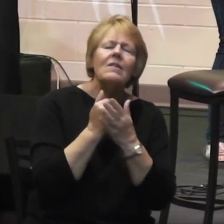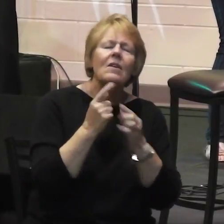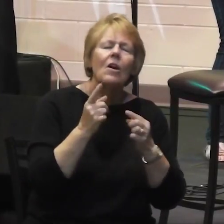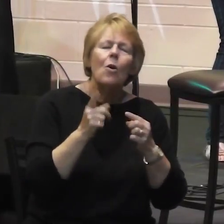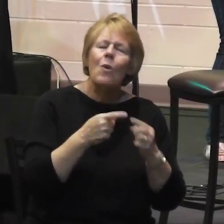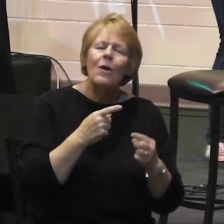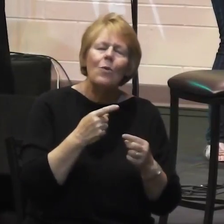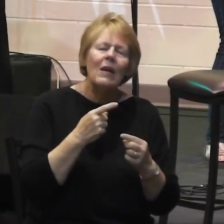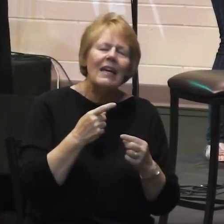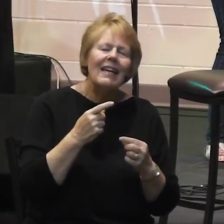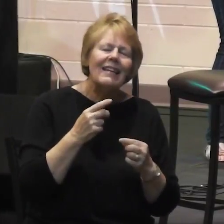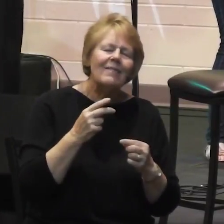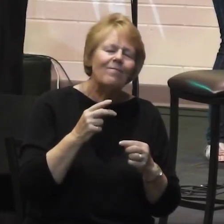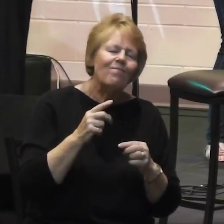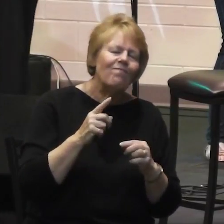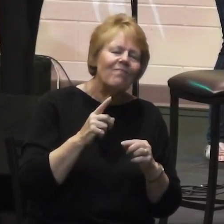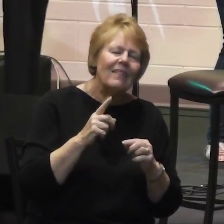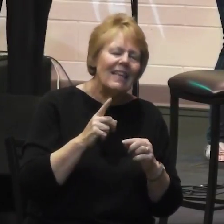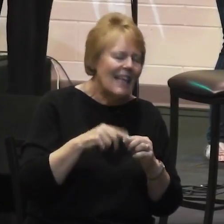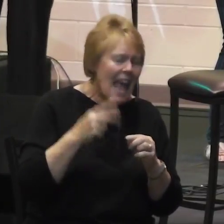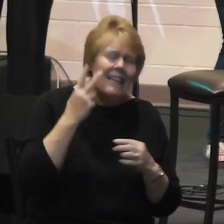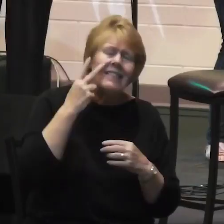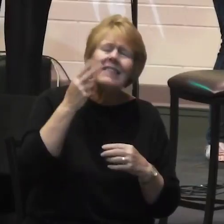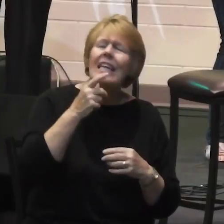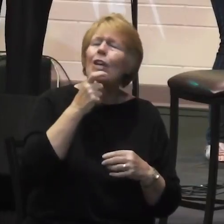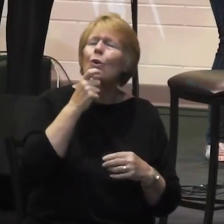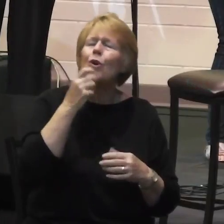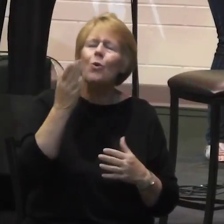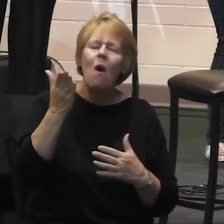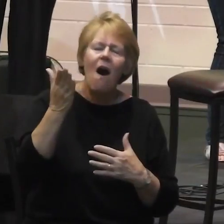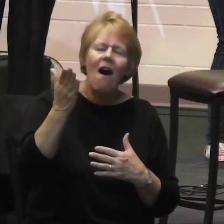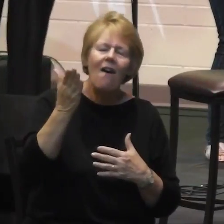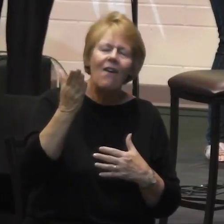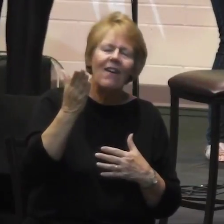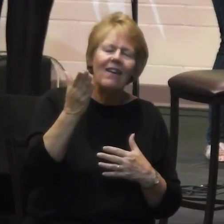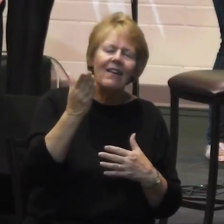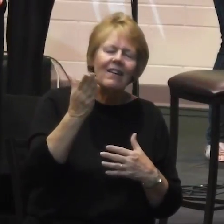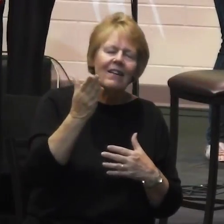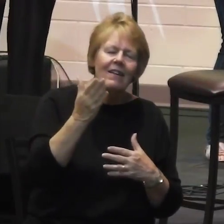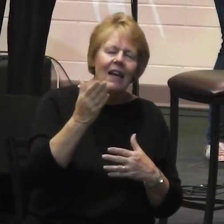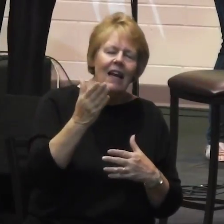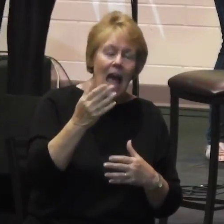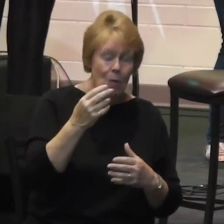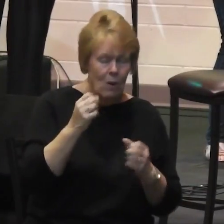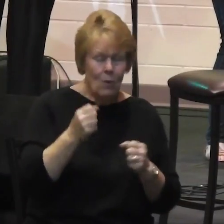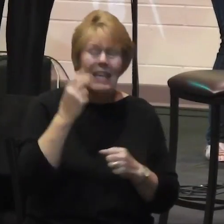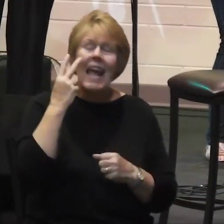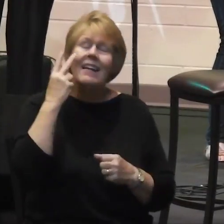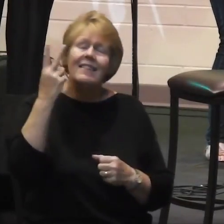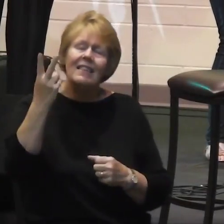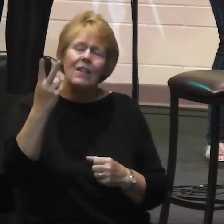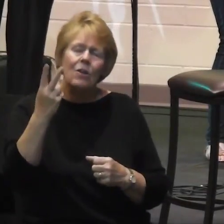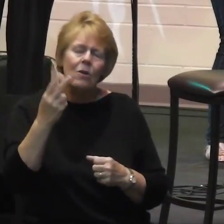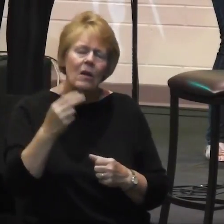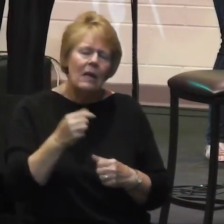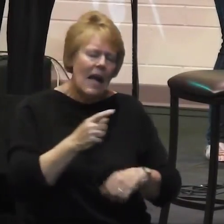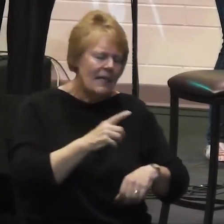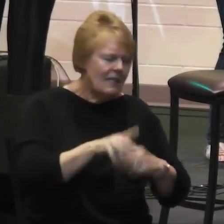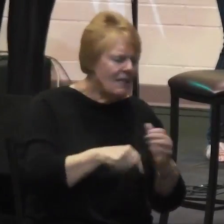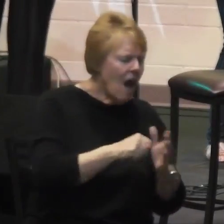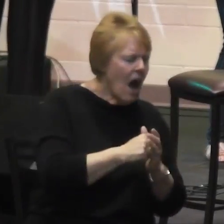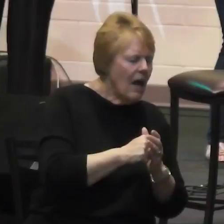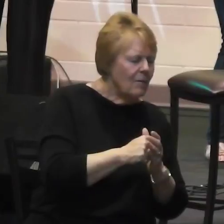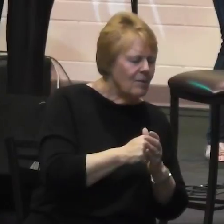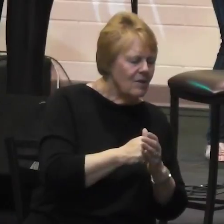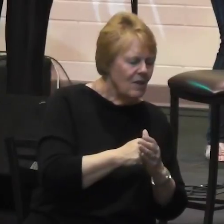who you are in our places or in our families, in times when we have not felt that